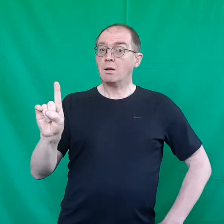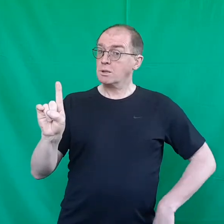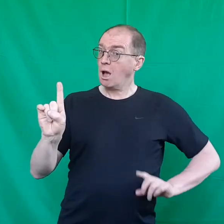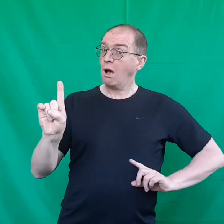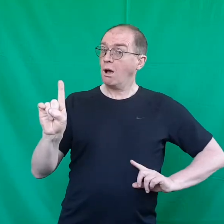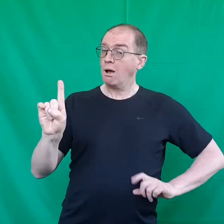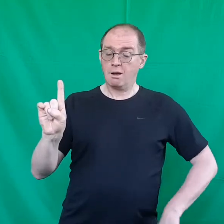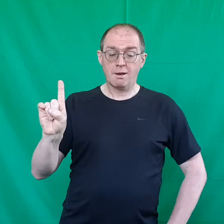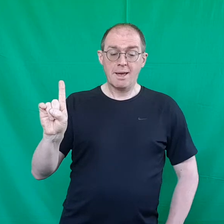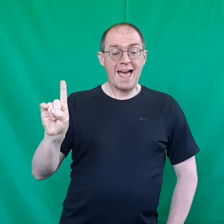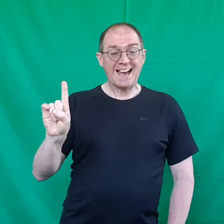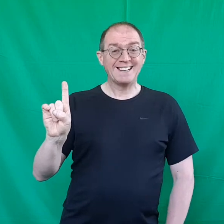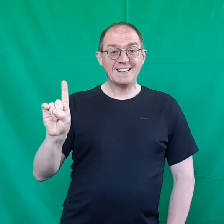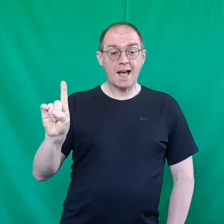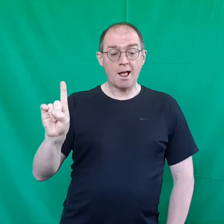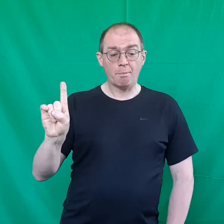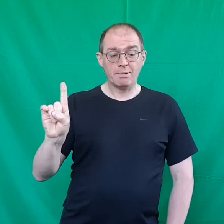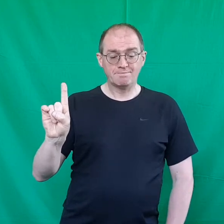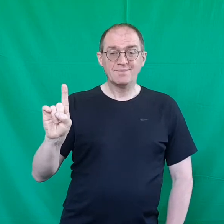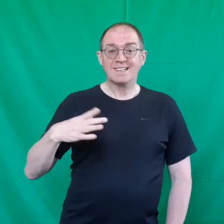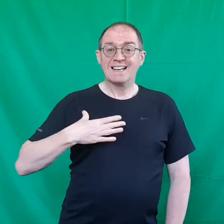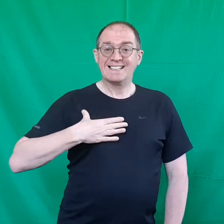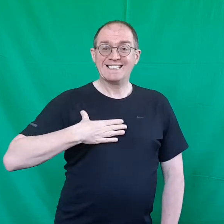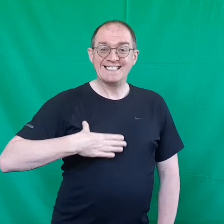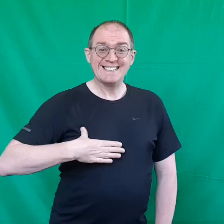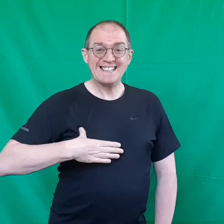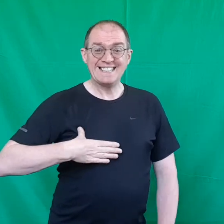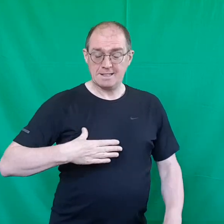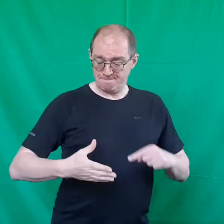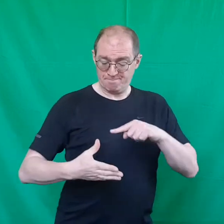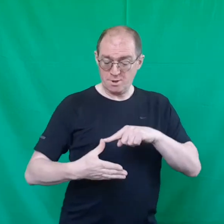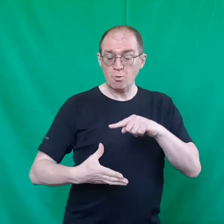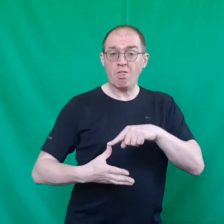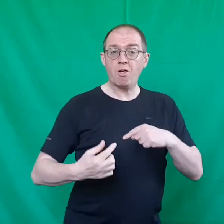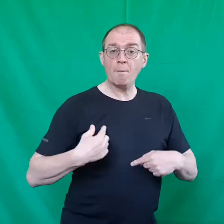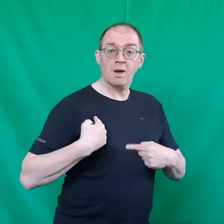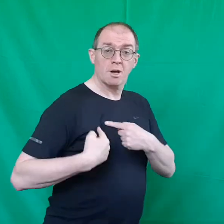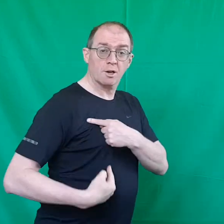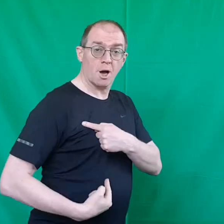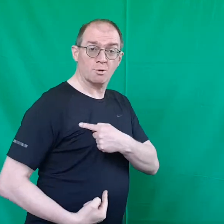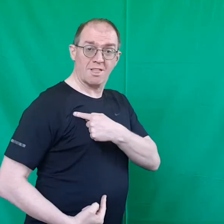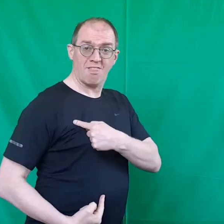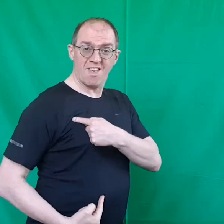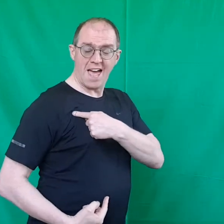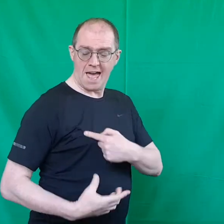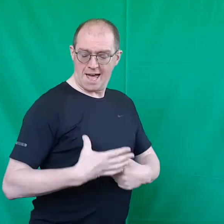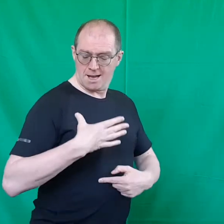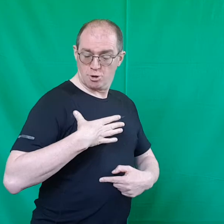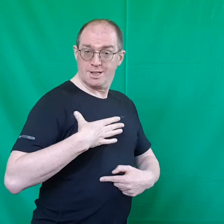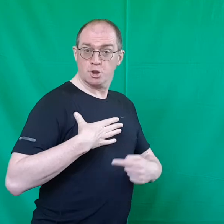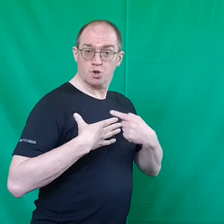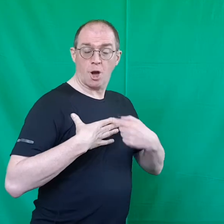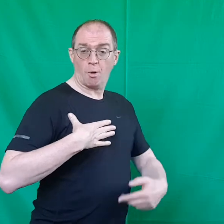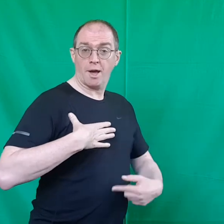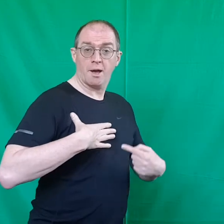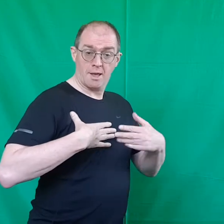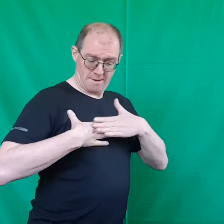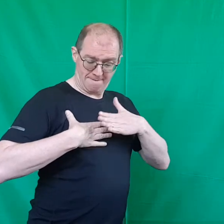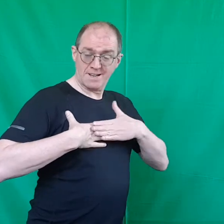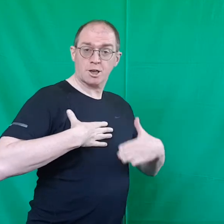I need help need so your thumb goes there in your shoulder fingers